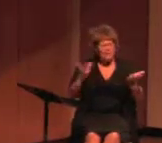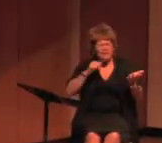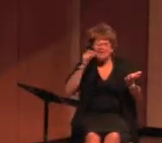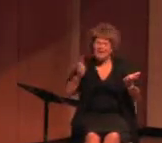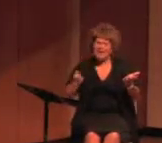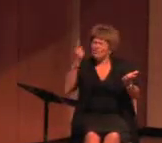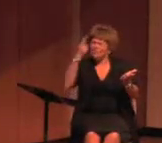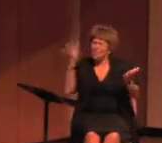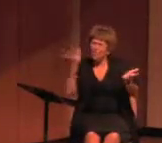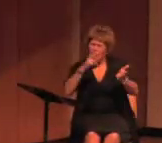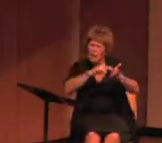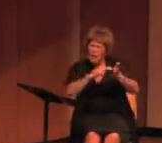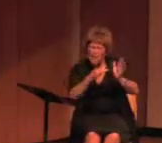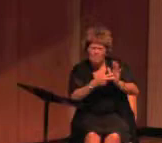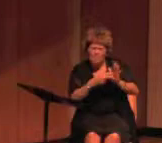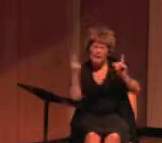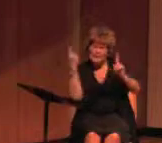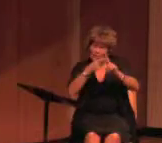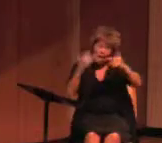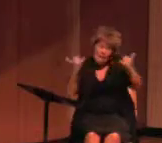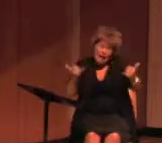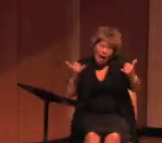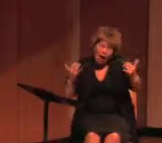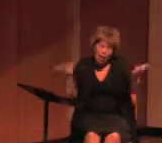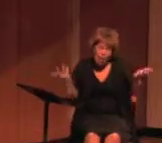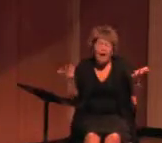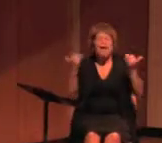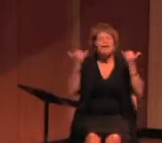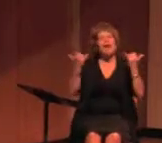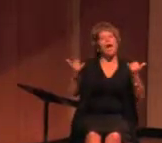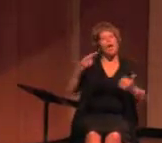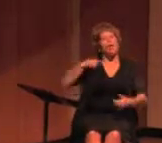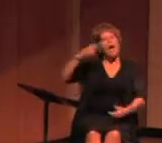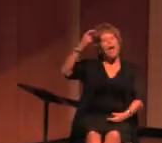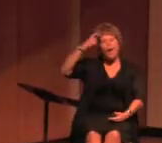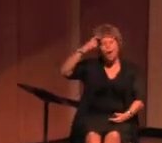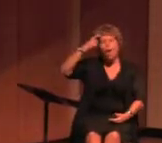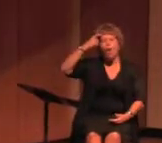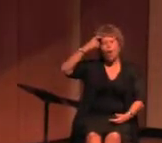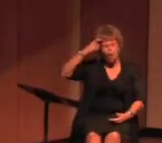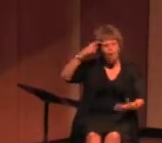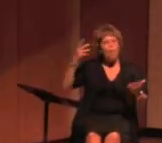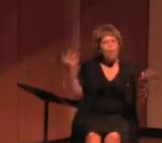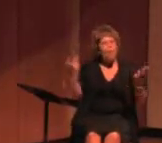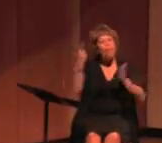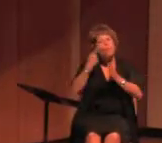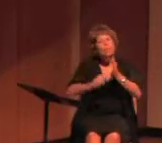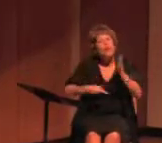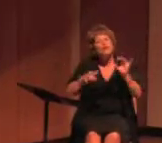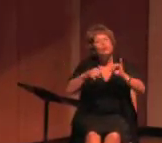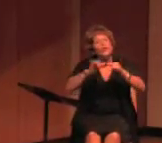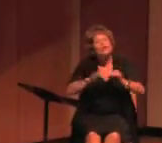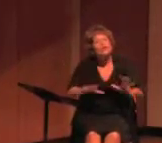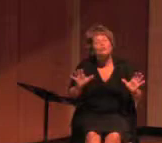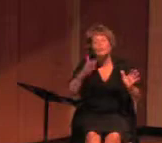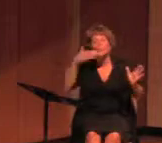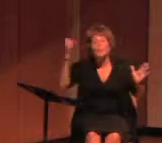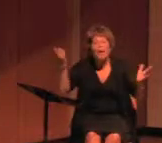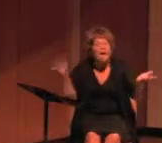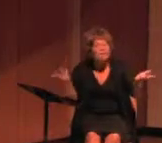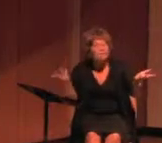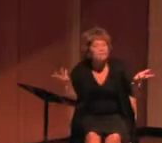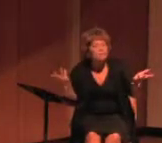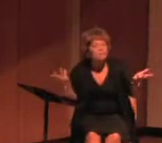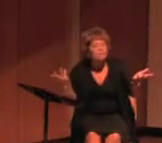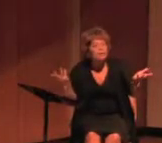understood what you meant until this day. And how I know that what engineers do best is